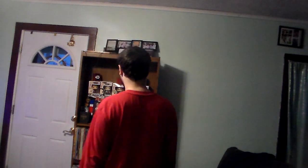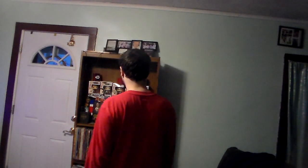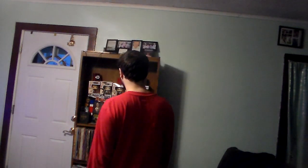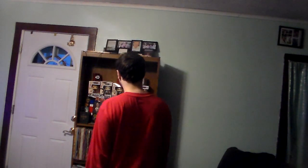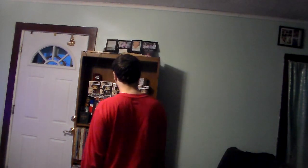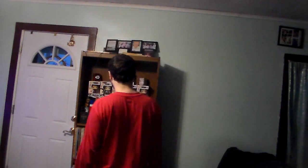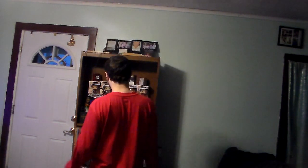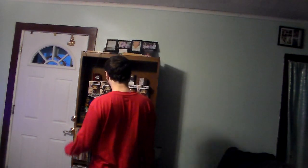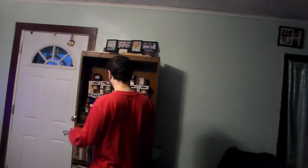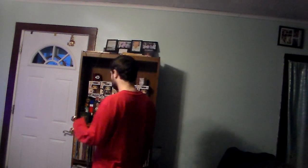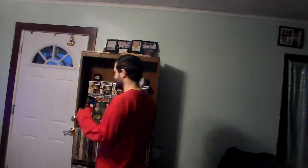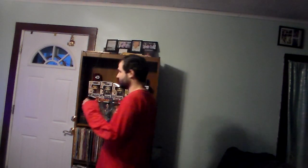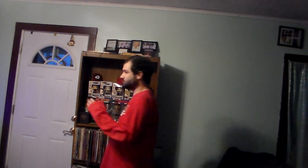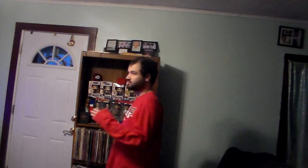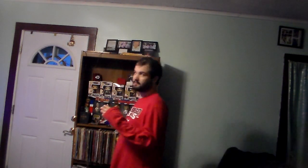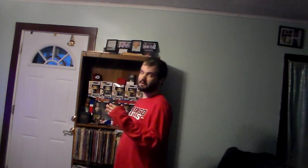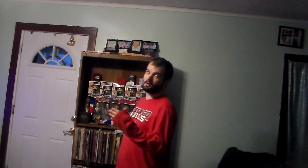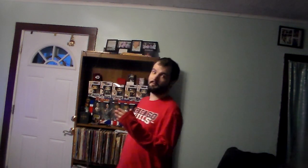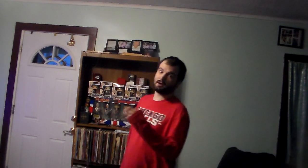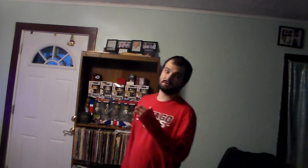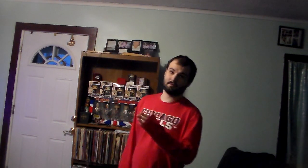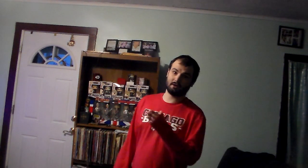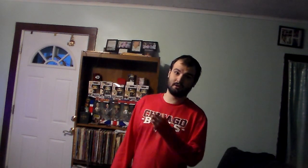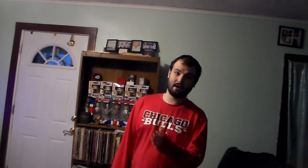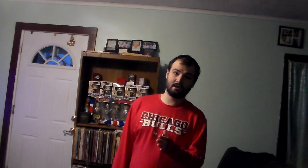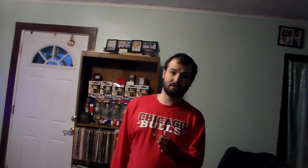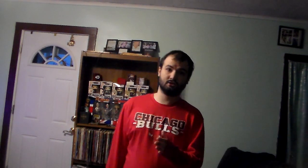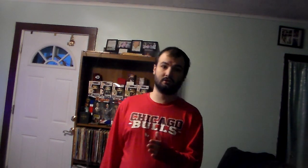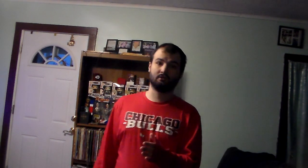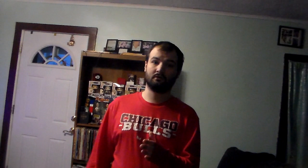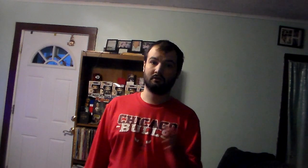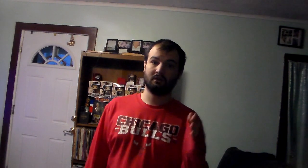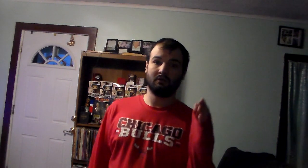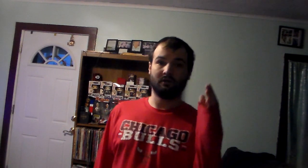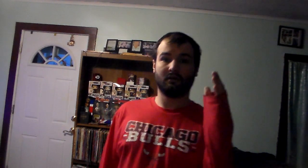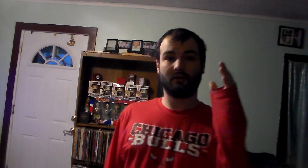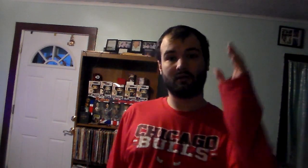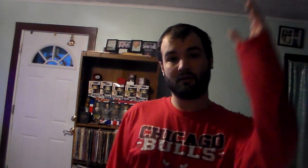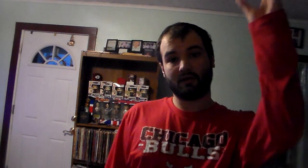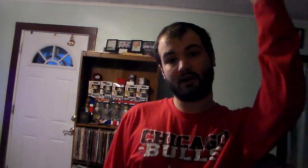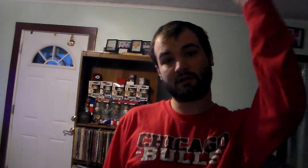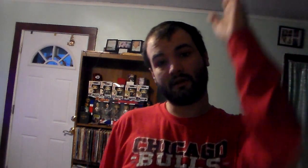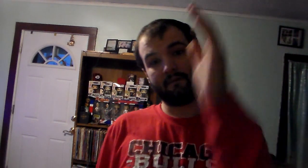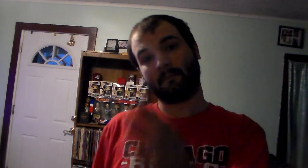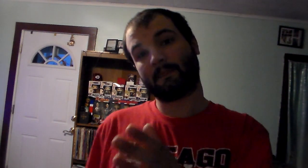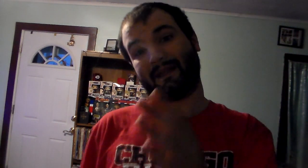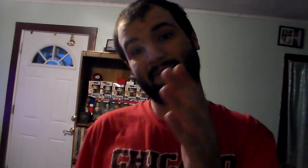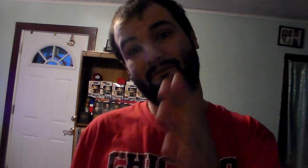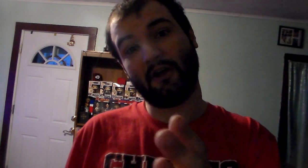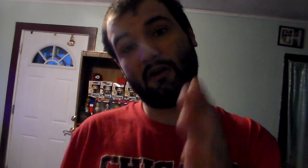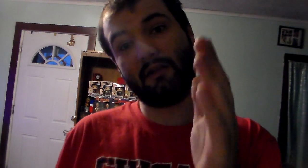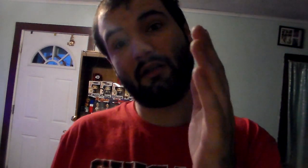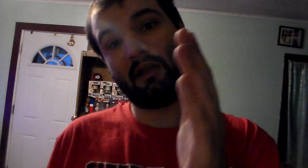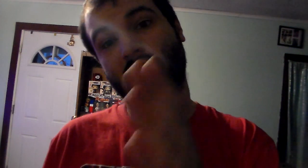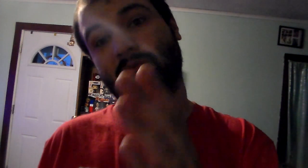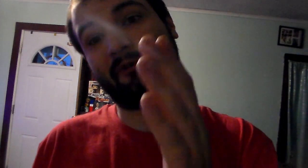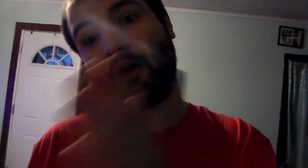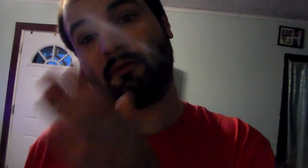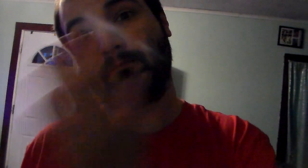and I won't guarantee I'm streaming the old Reds opening day this year until Phil and his father